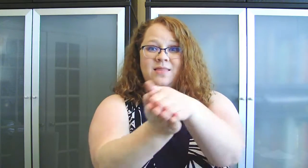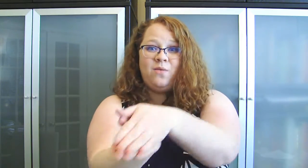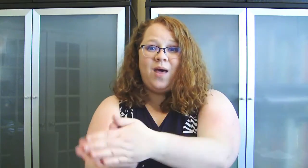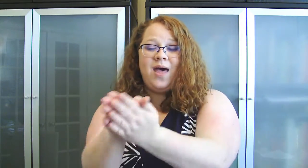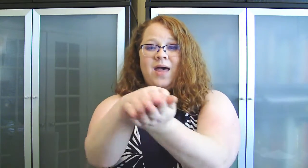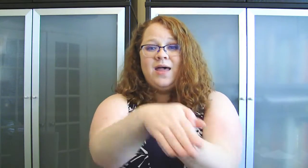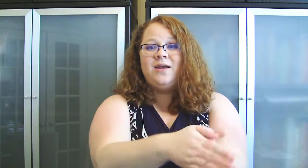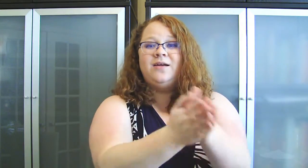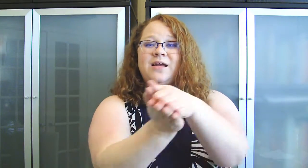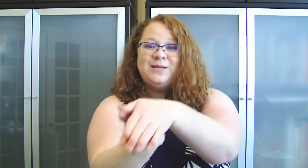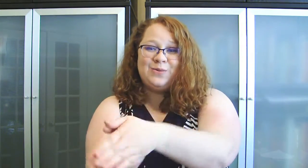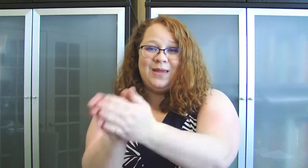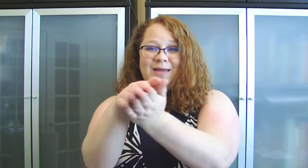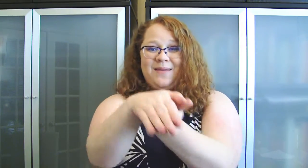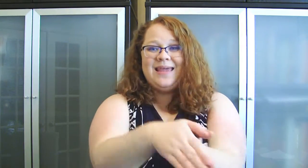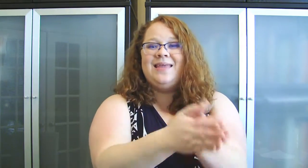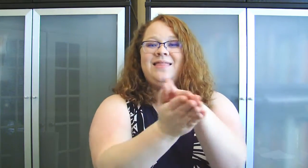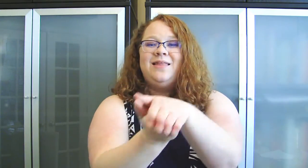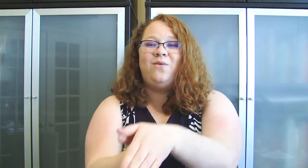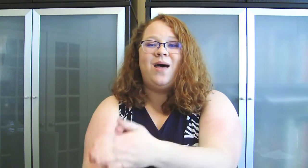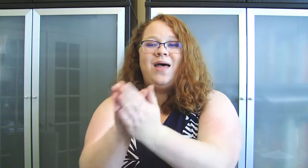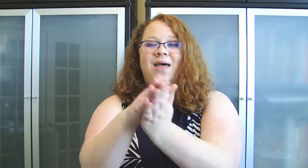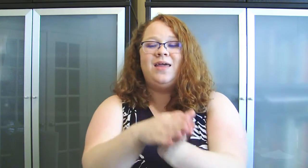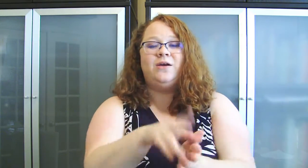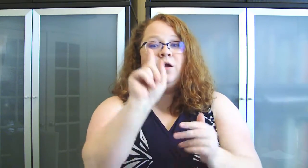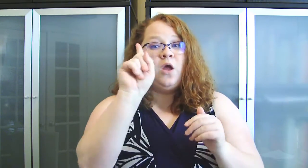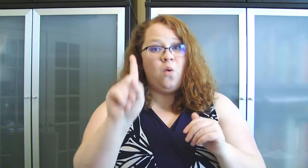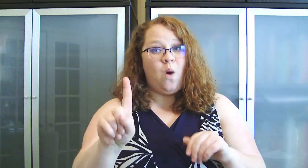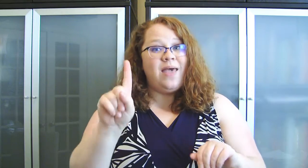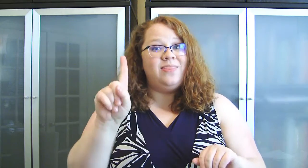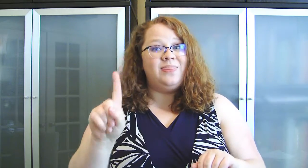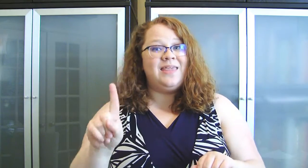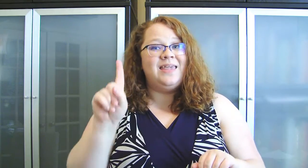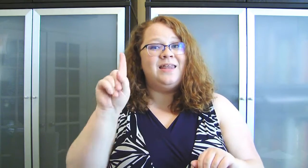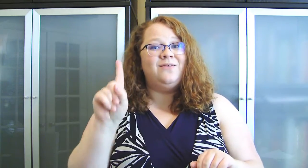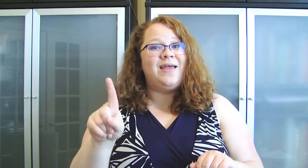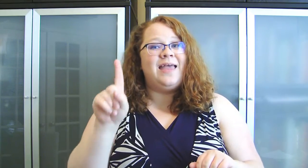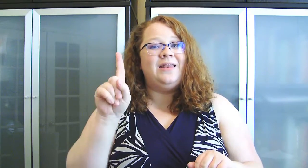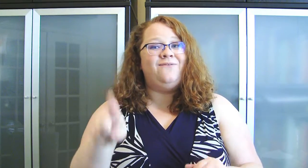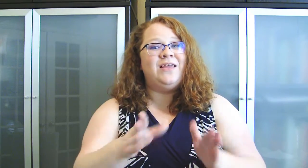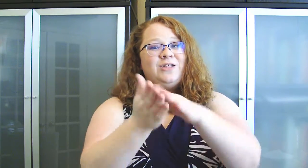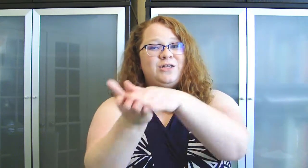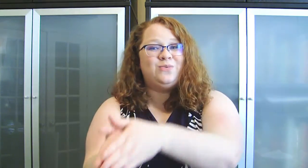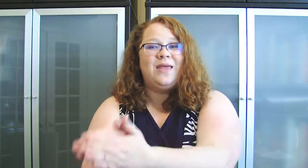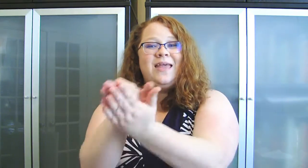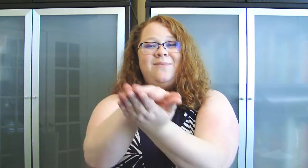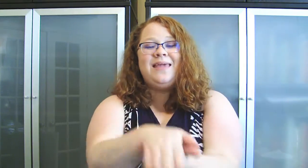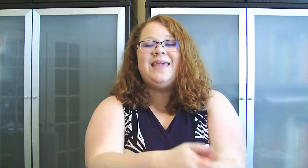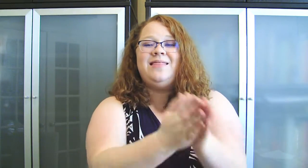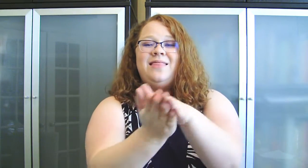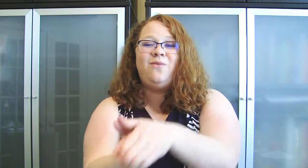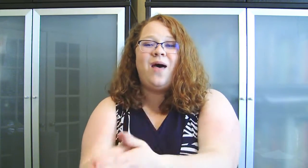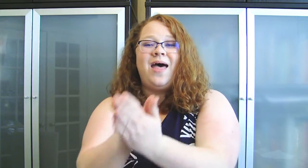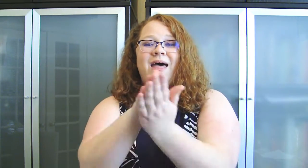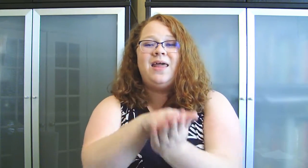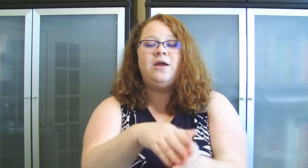the water, swimming in the water. One little red fish swimming in the water,